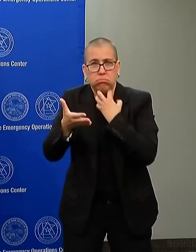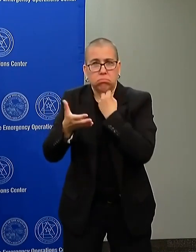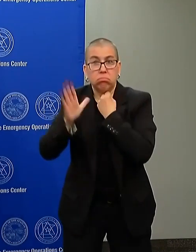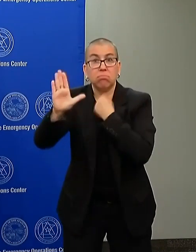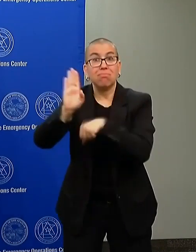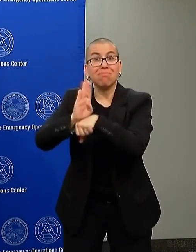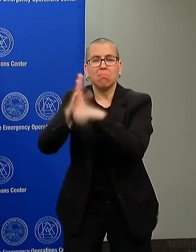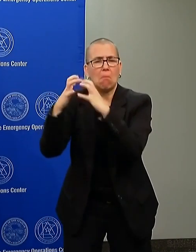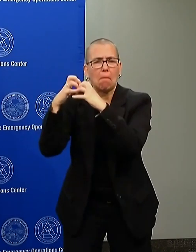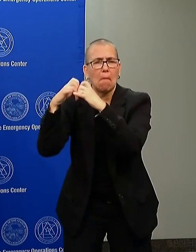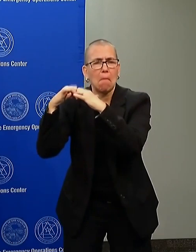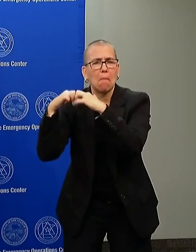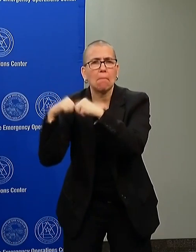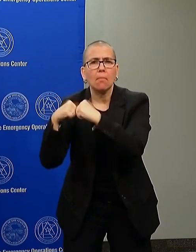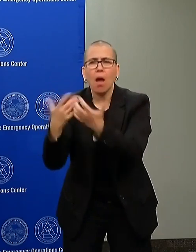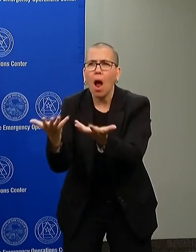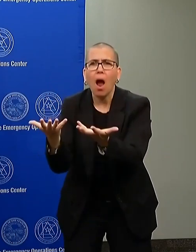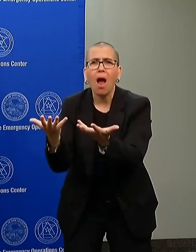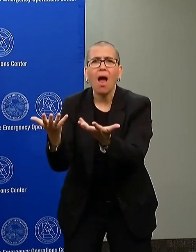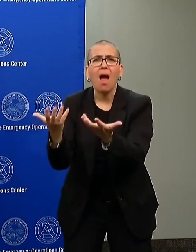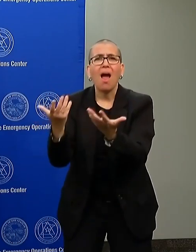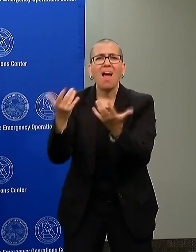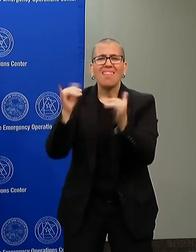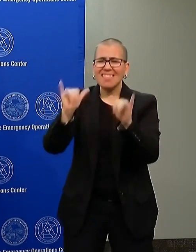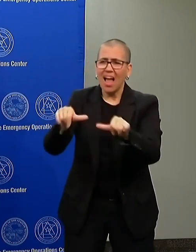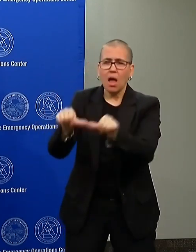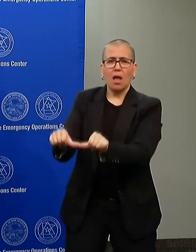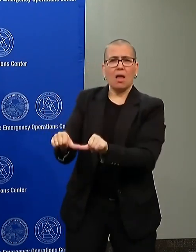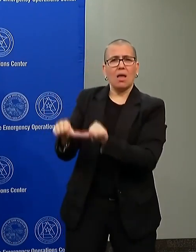This must stop.